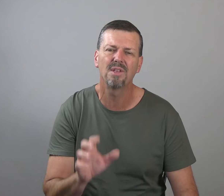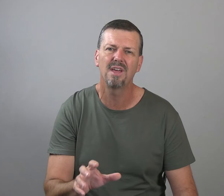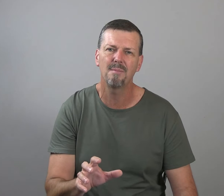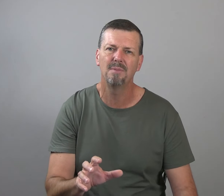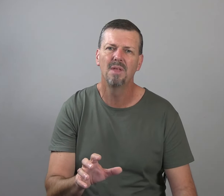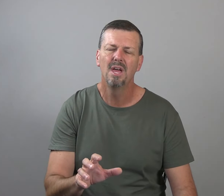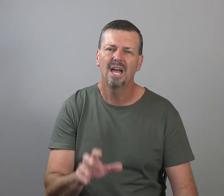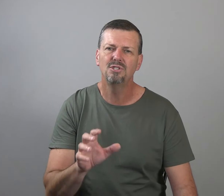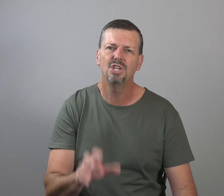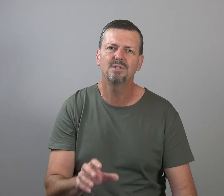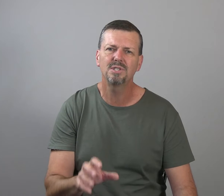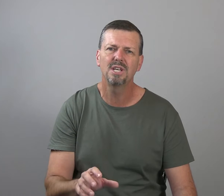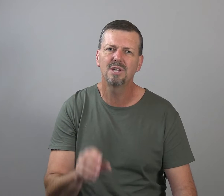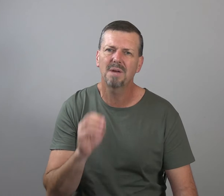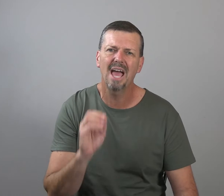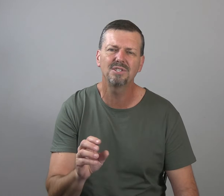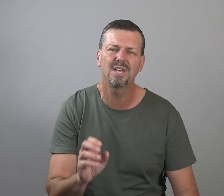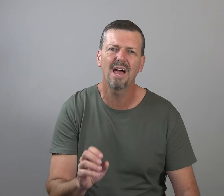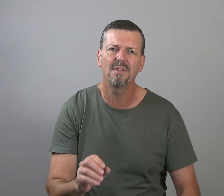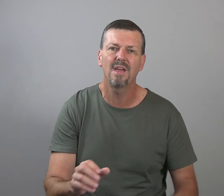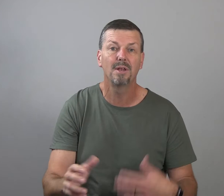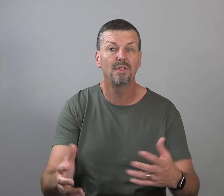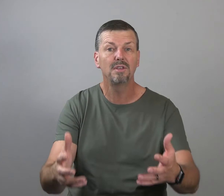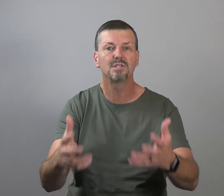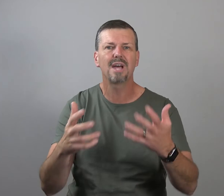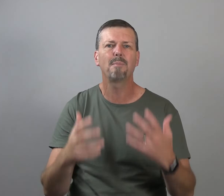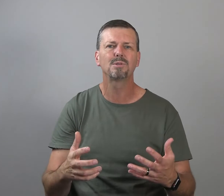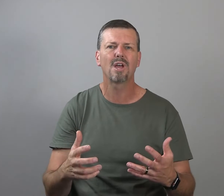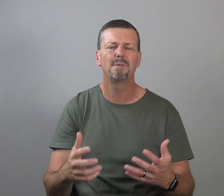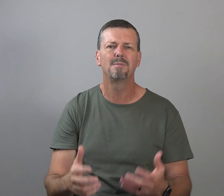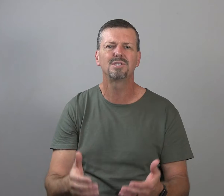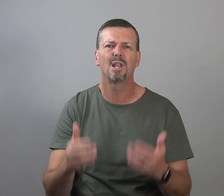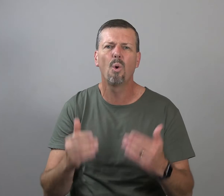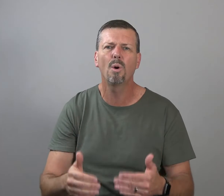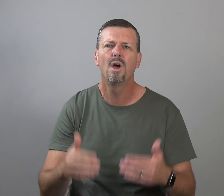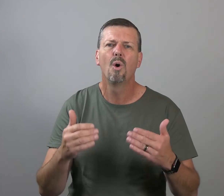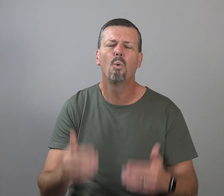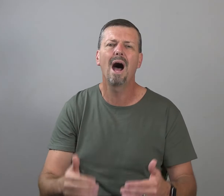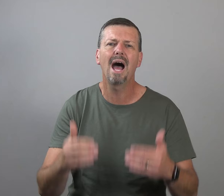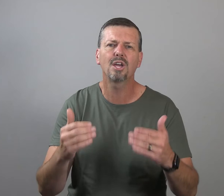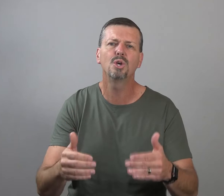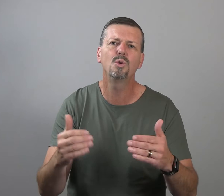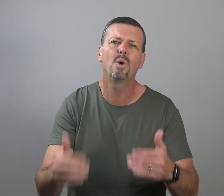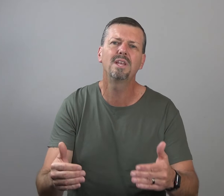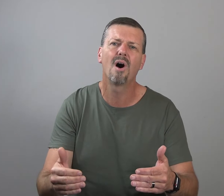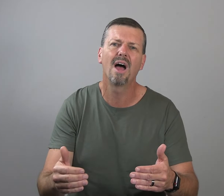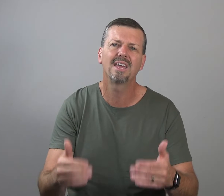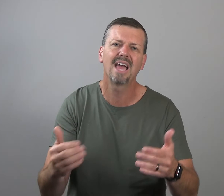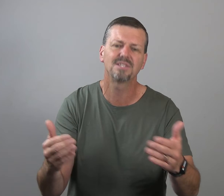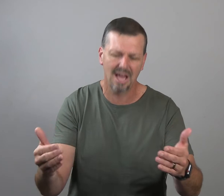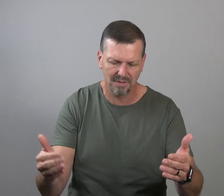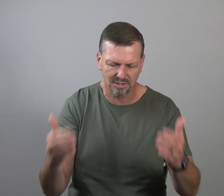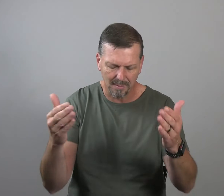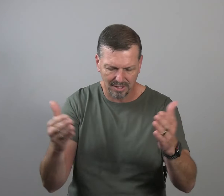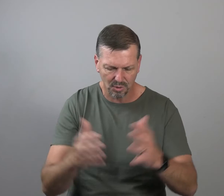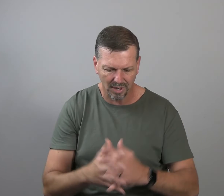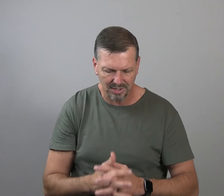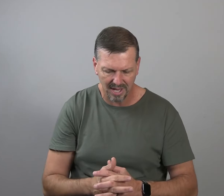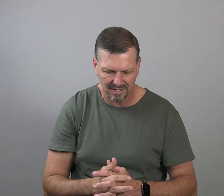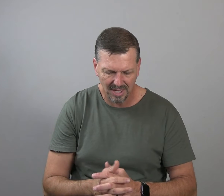the demon. And Jesus ends up casting out the demon and then the disciples come to him and say, Lord, why could we not cast out this demon? Listen to what he says.